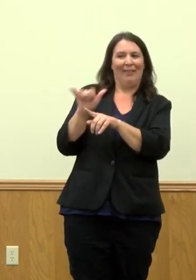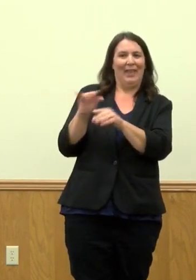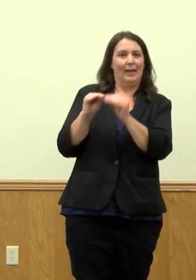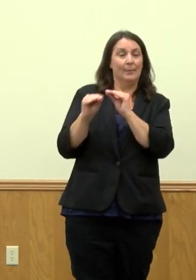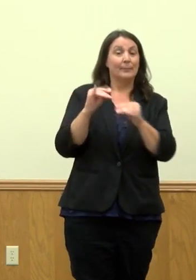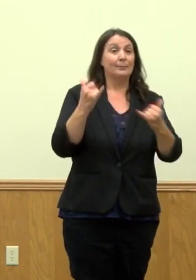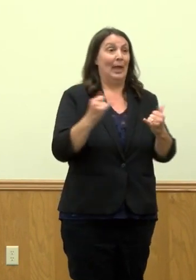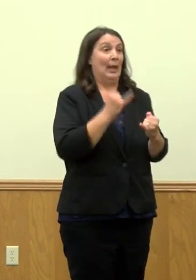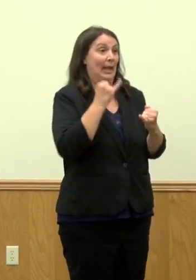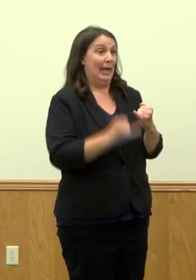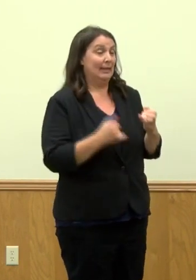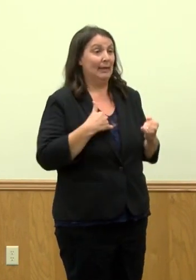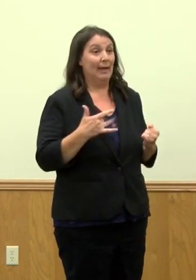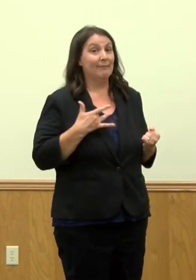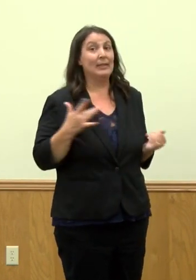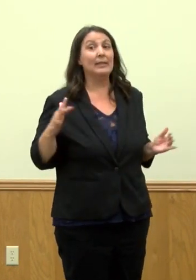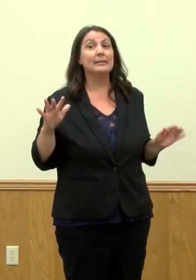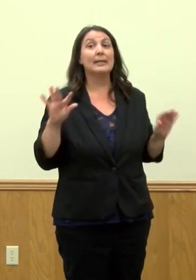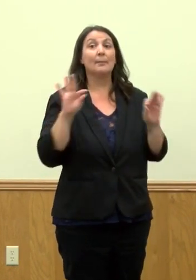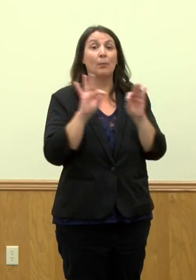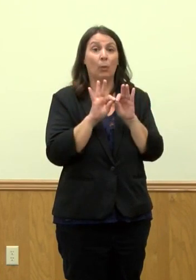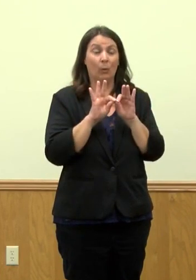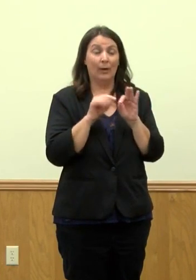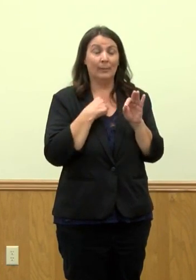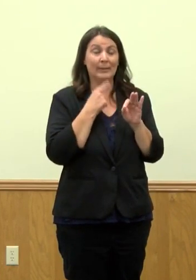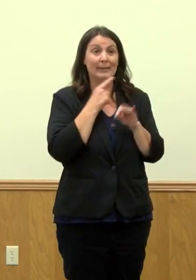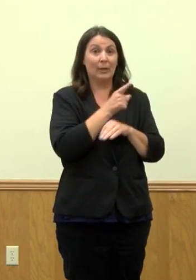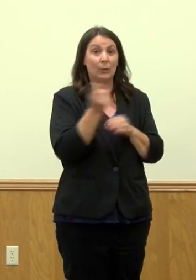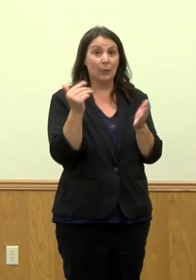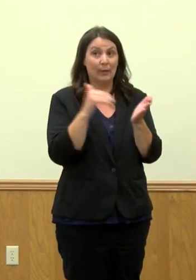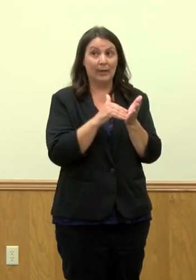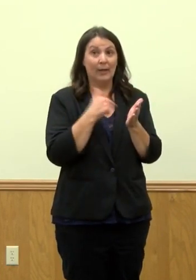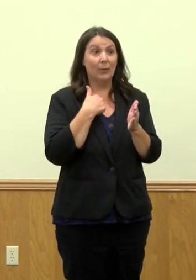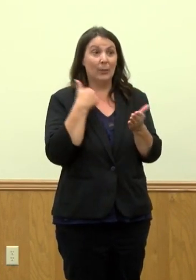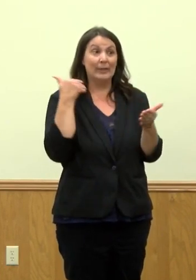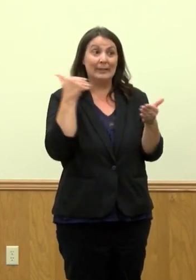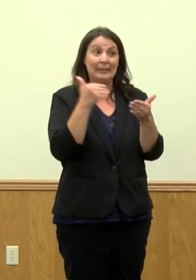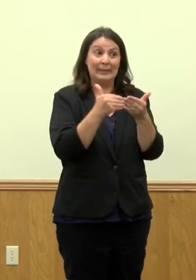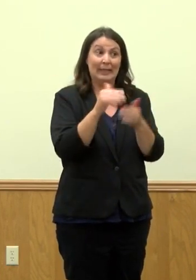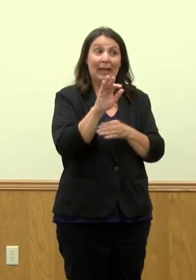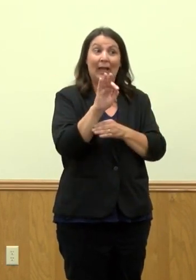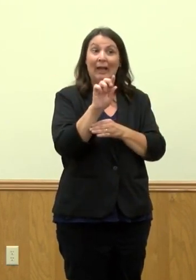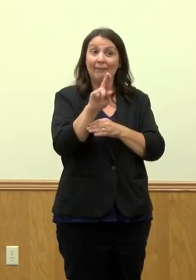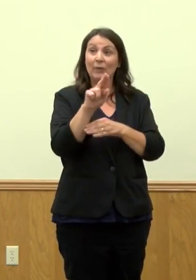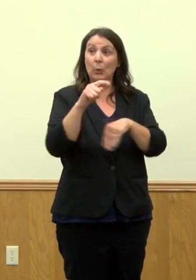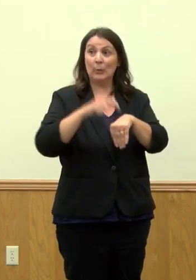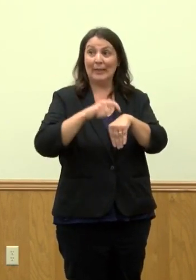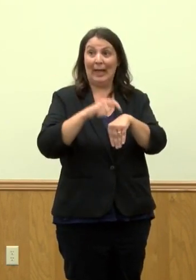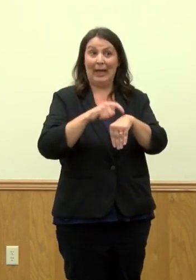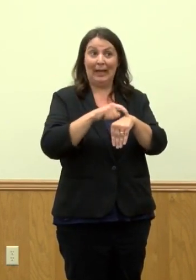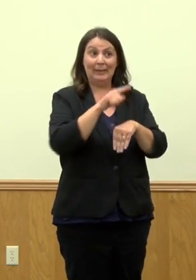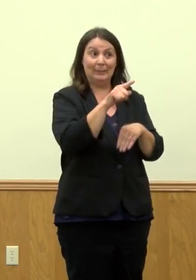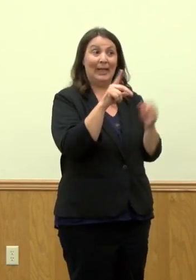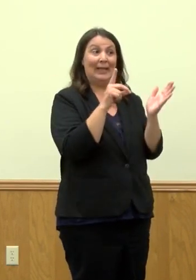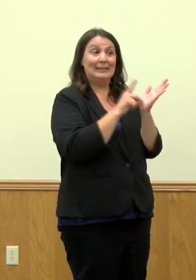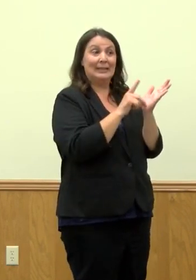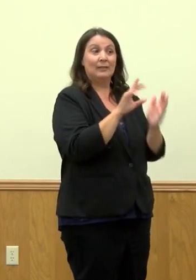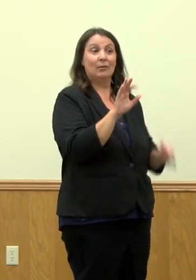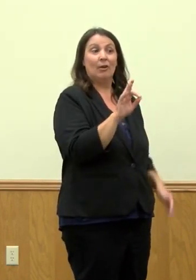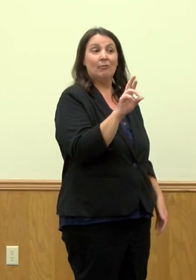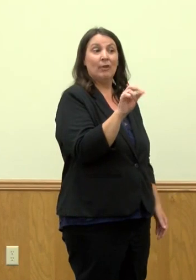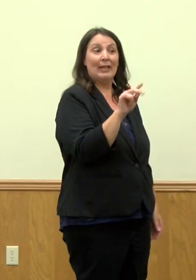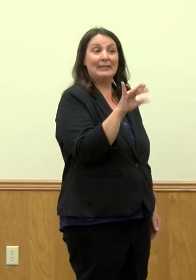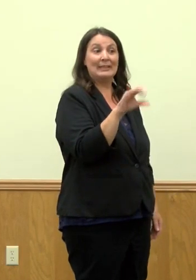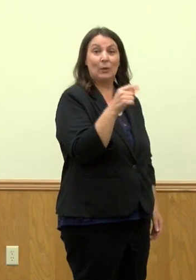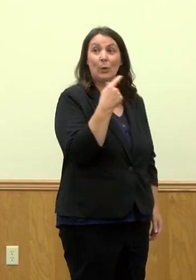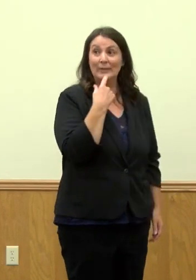Last but not least, I think it's important, and I want to reiterate, we are entering flu season. Dr. Francisco said the same thing. I